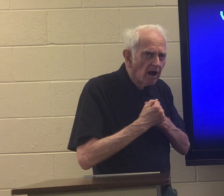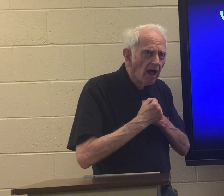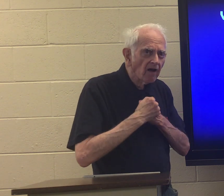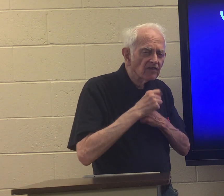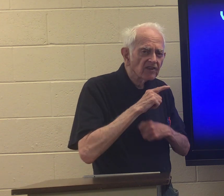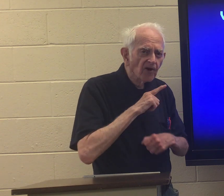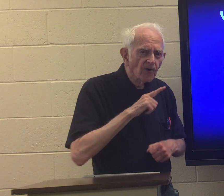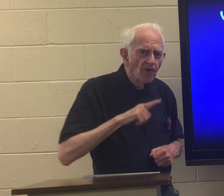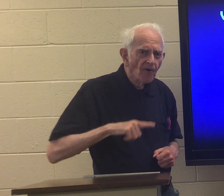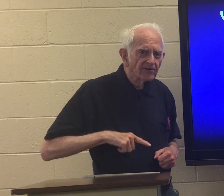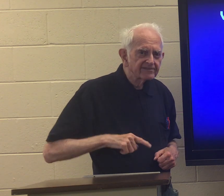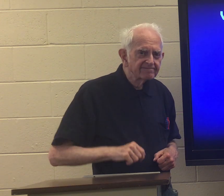we still love the Lord